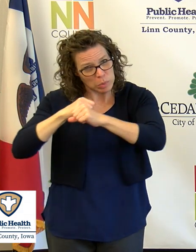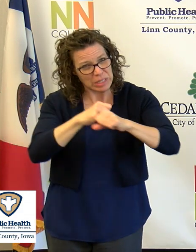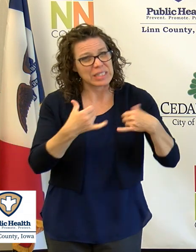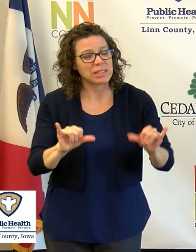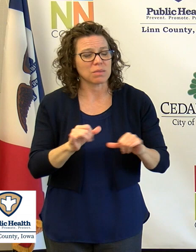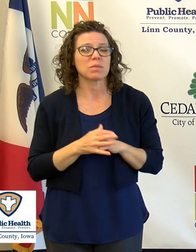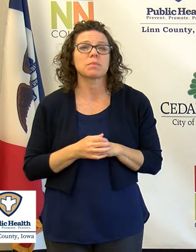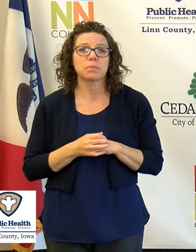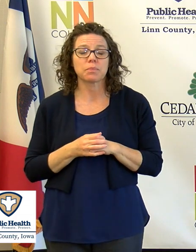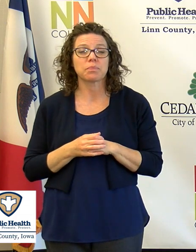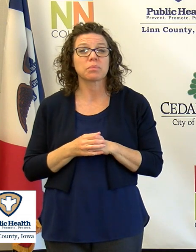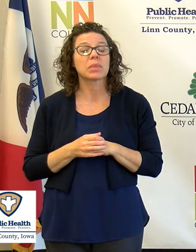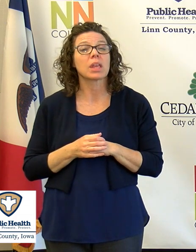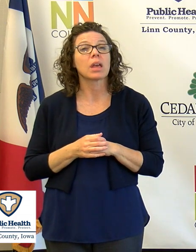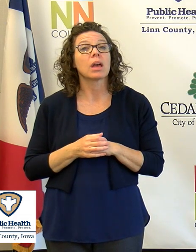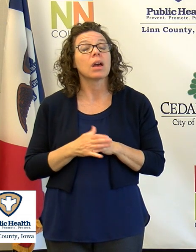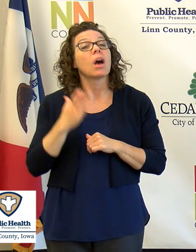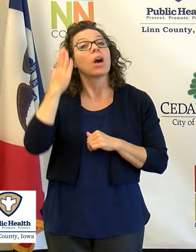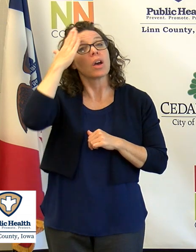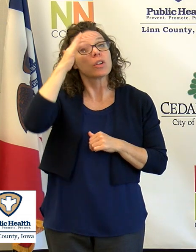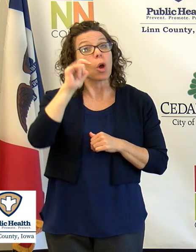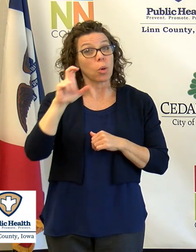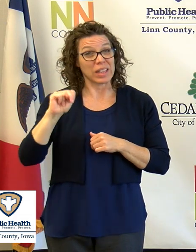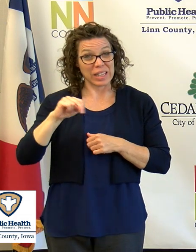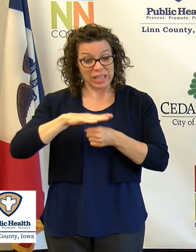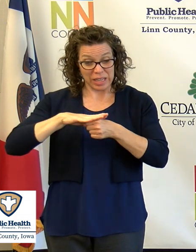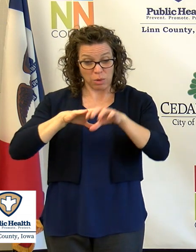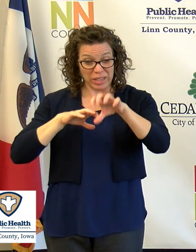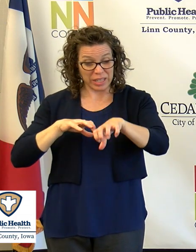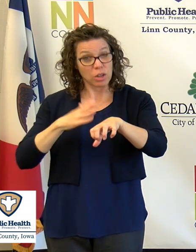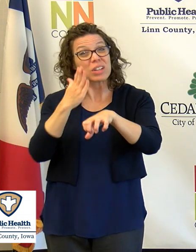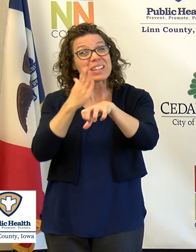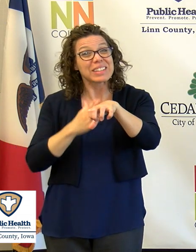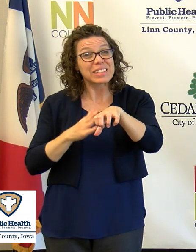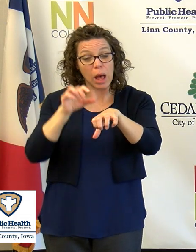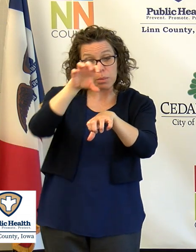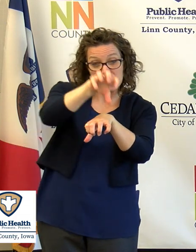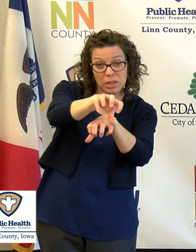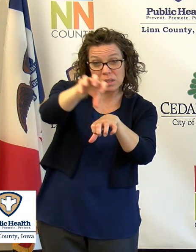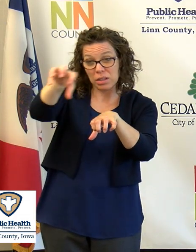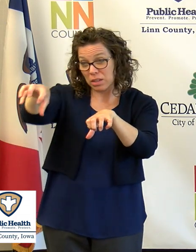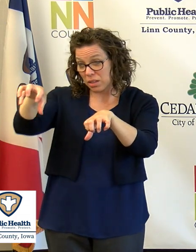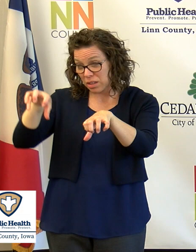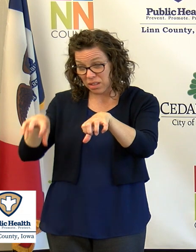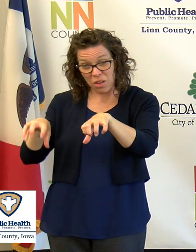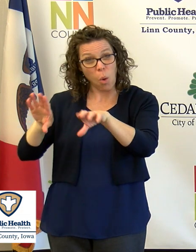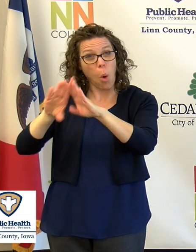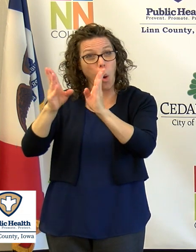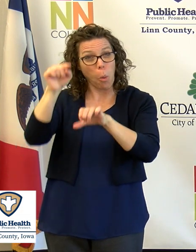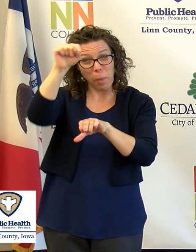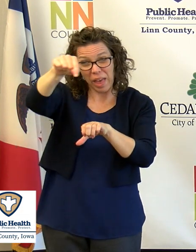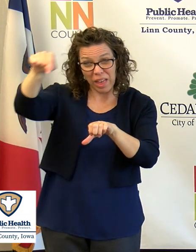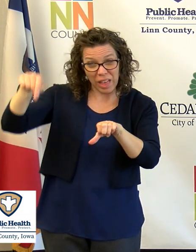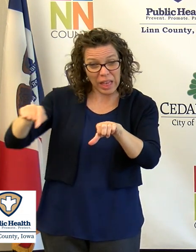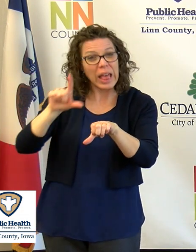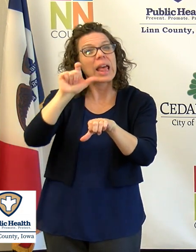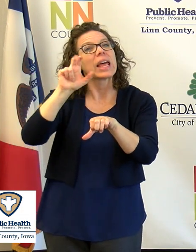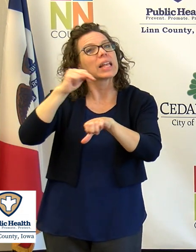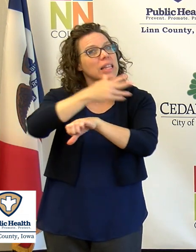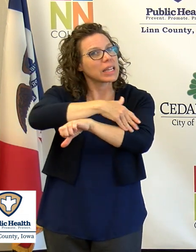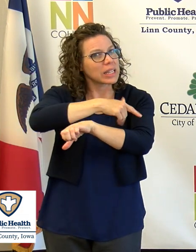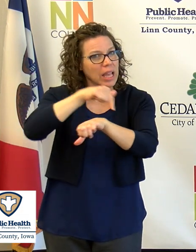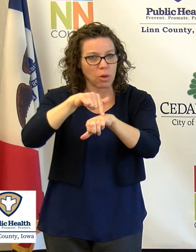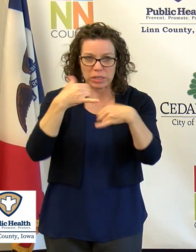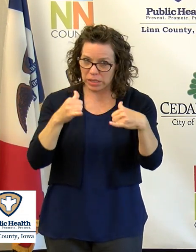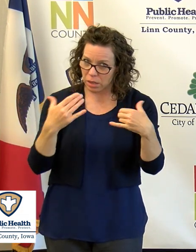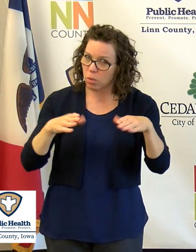Some counties around us are opening but please remember that Lynn County is not opening. Please don't travel to those